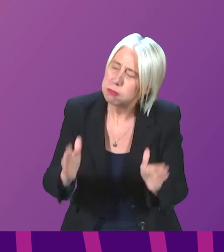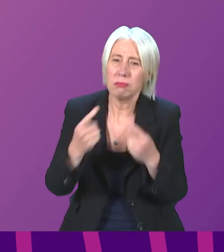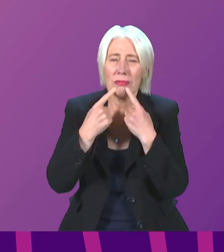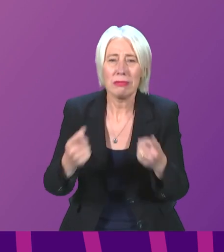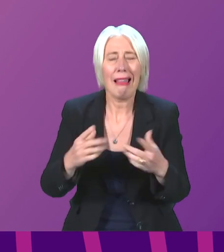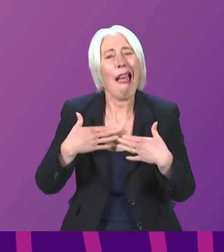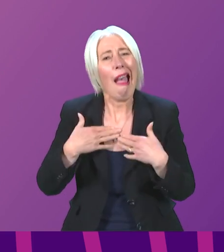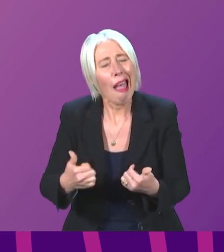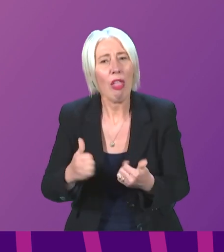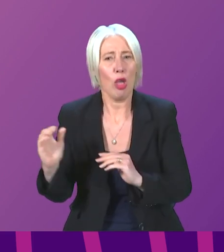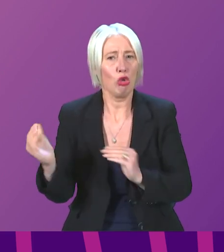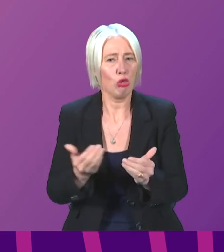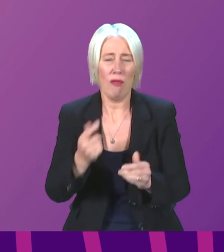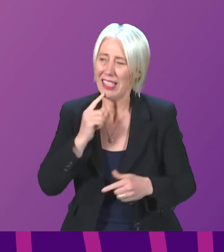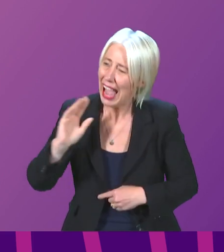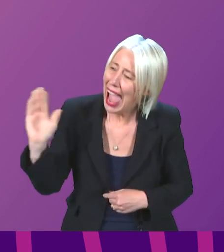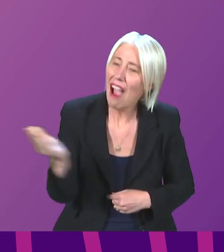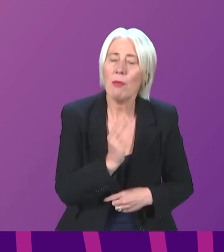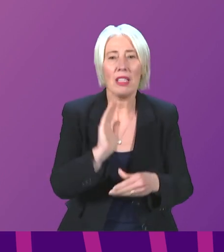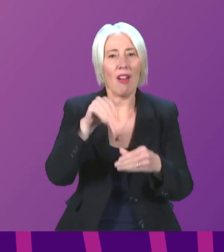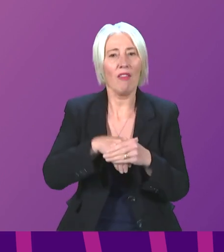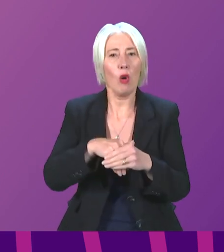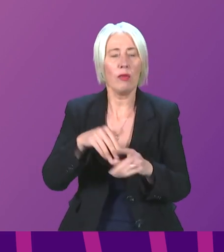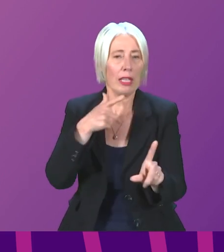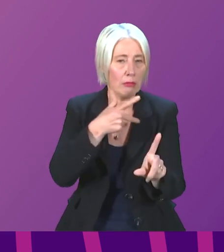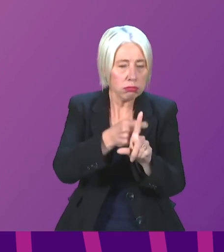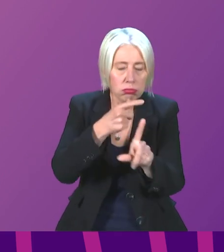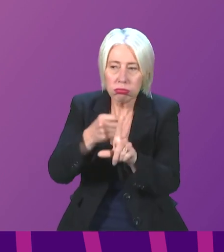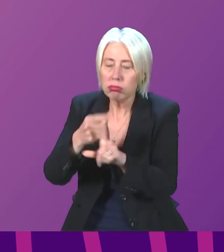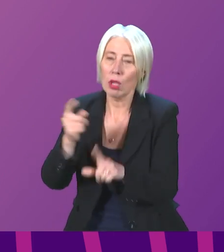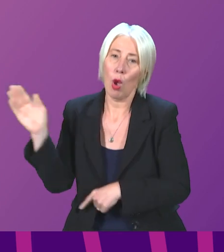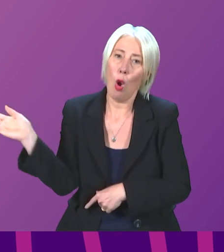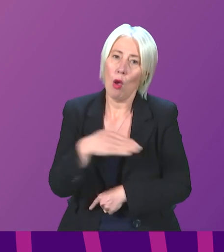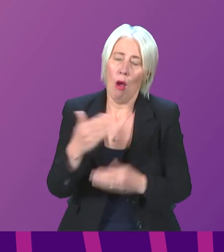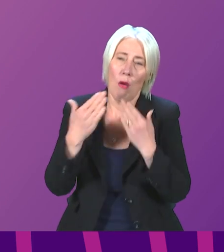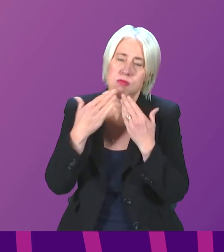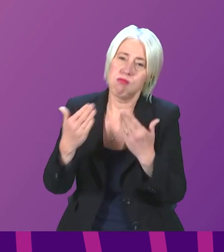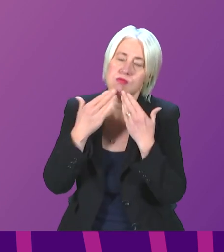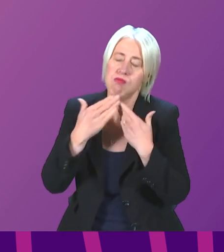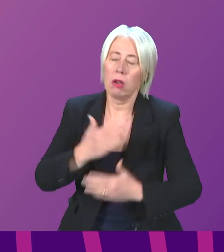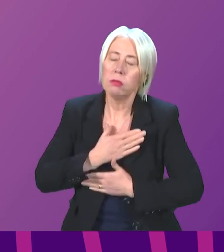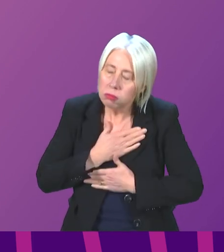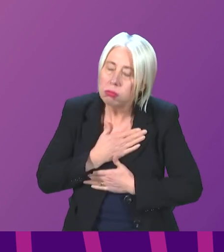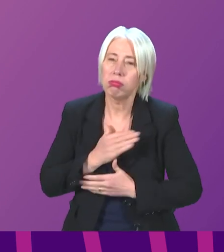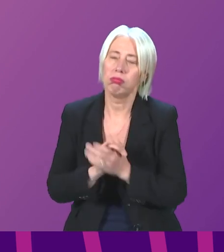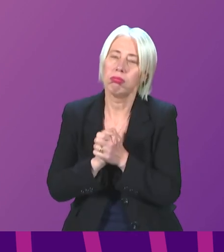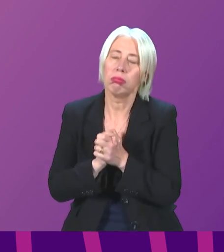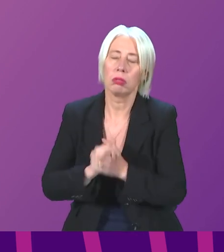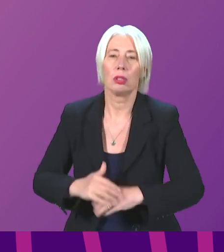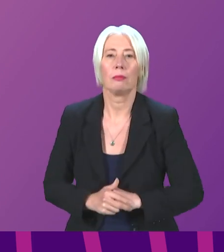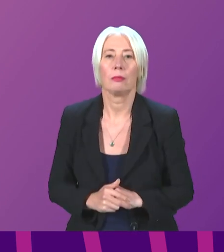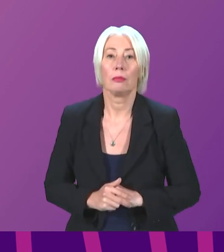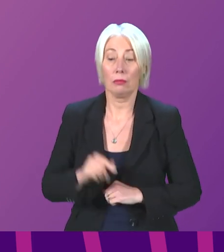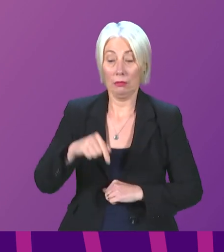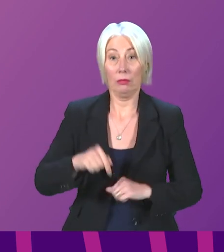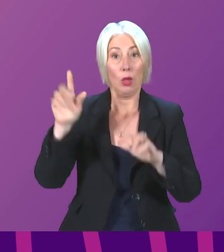our health service and everyone involved in the vaccination programme are owed by all of us a huge debt of gratitude. This